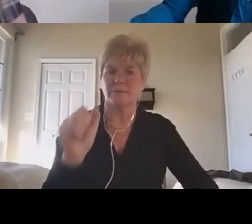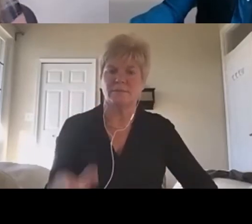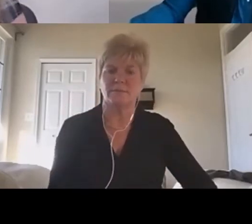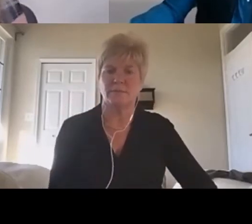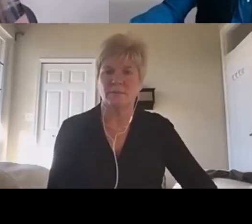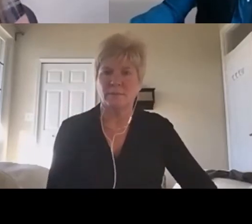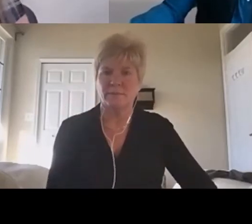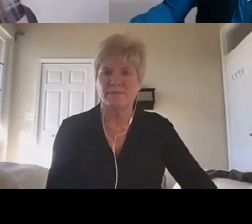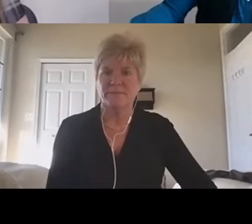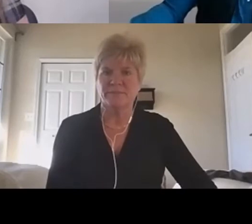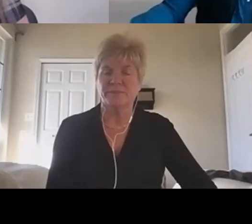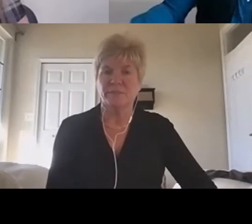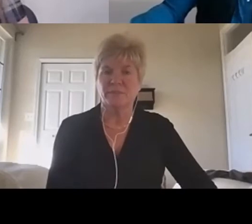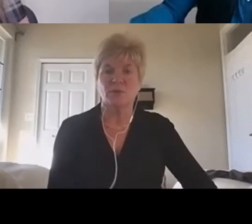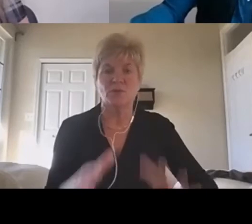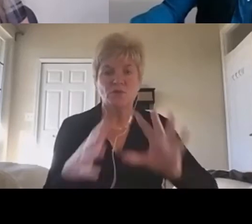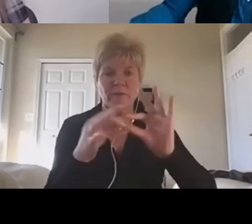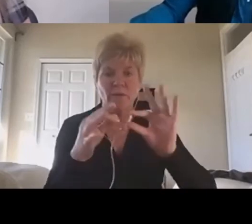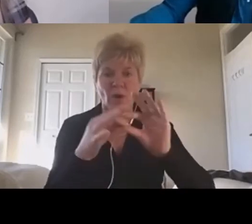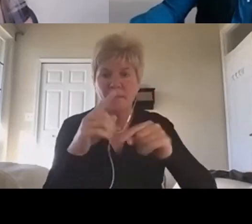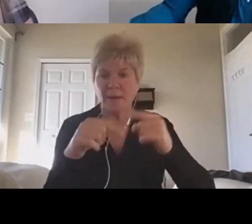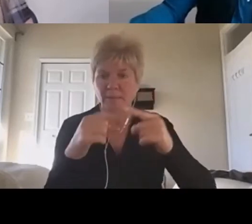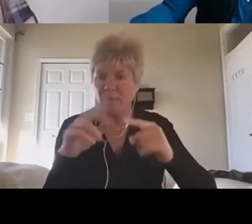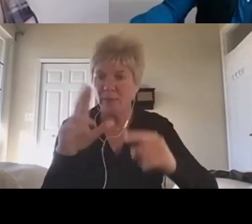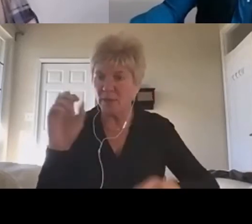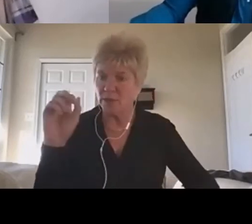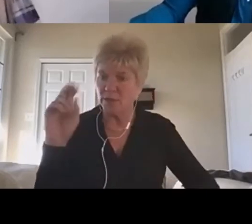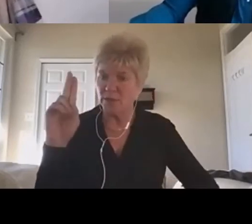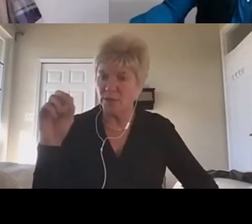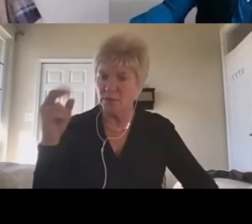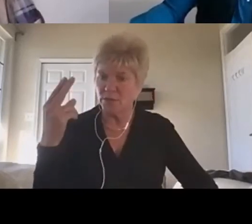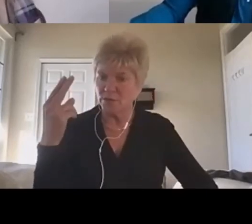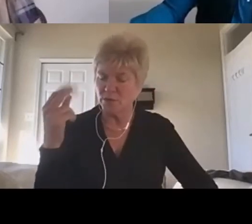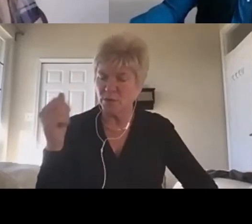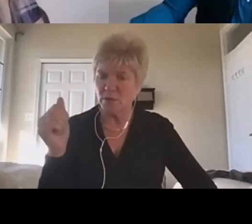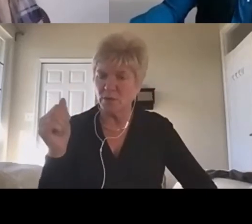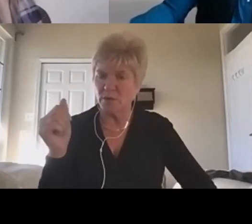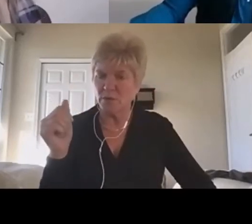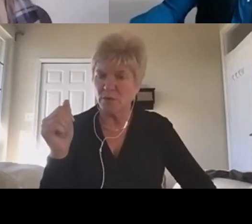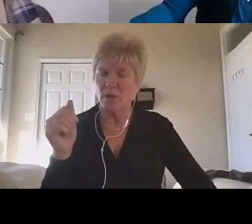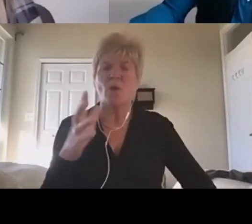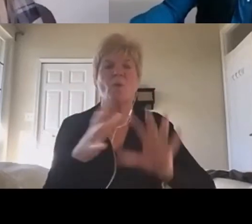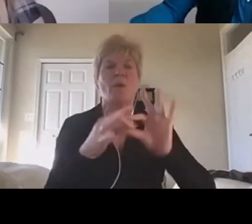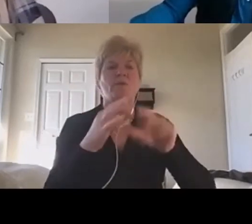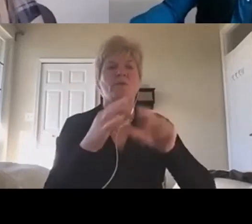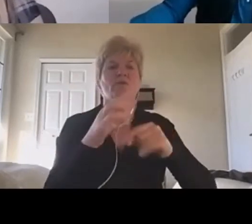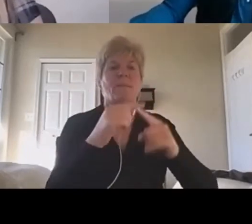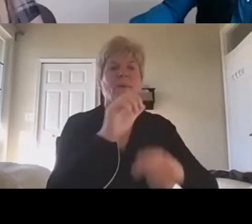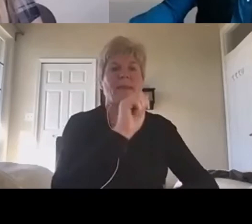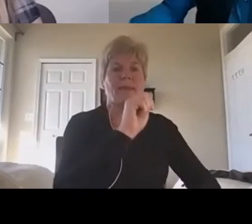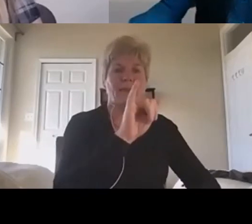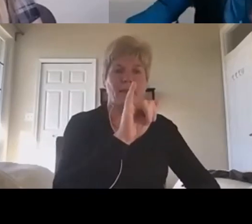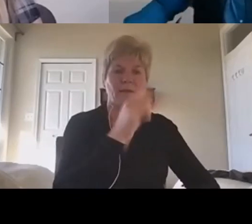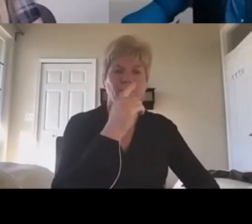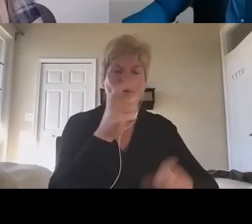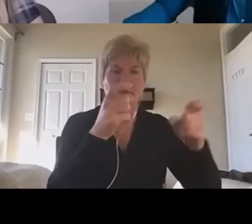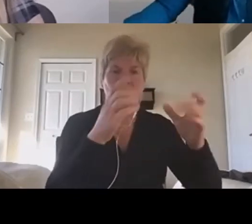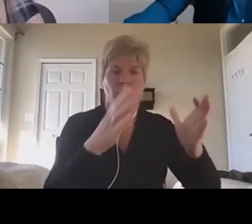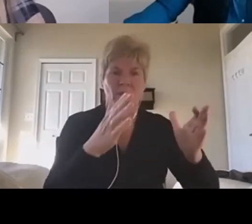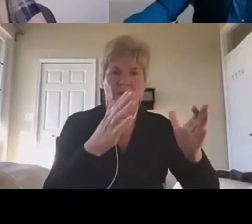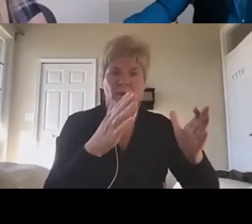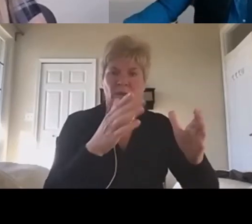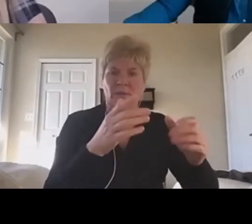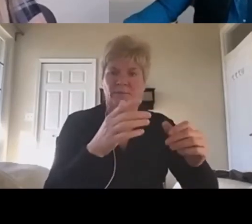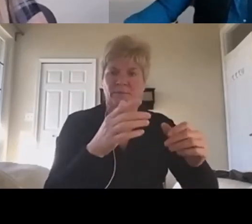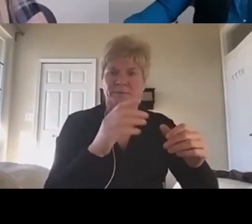Yeah. The discussion we were having before on the use of AI for management. So not AI, but